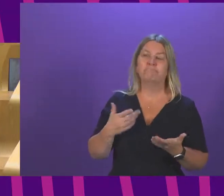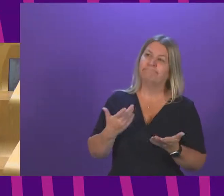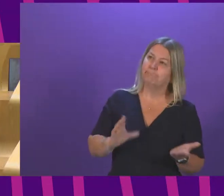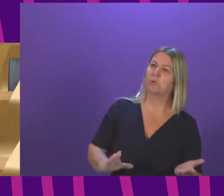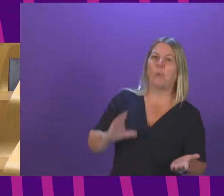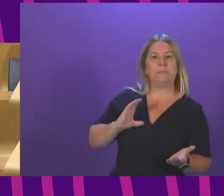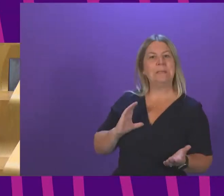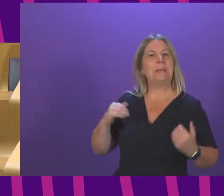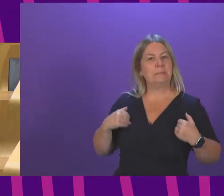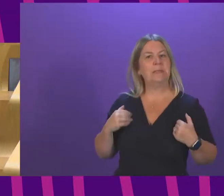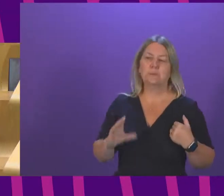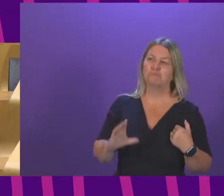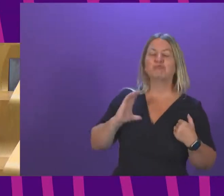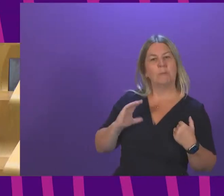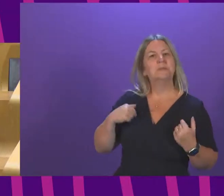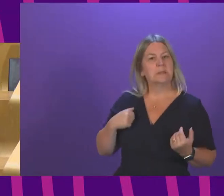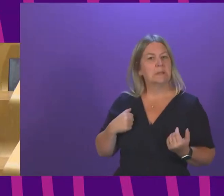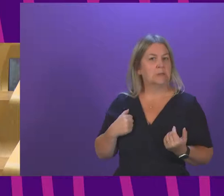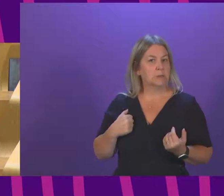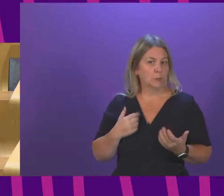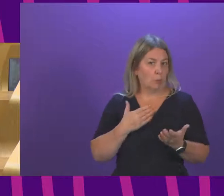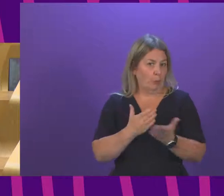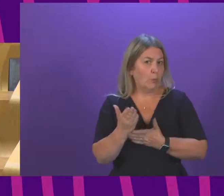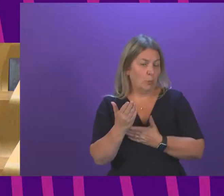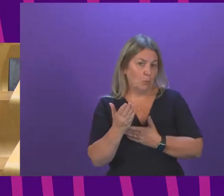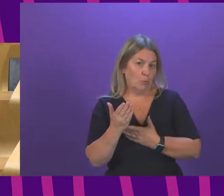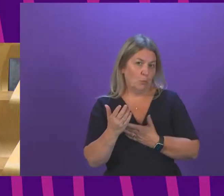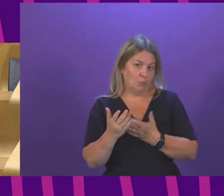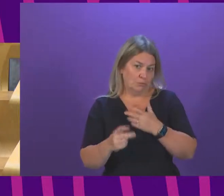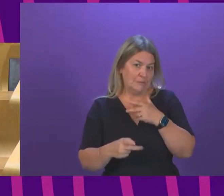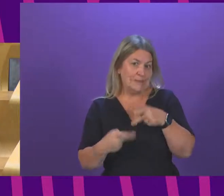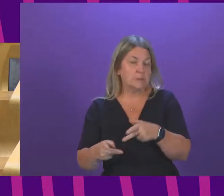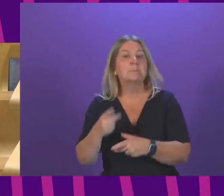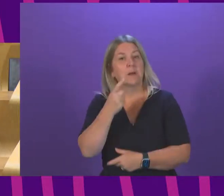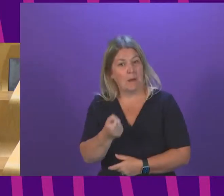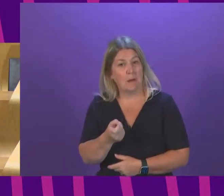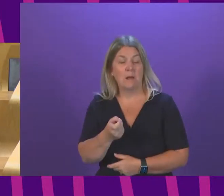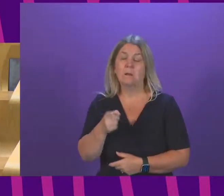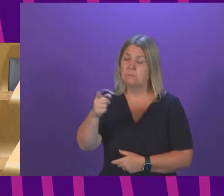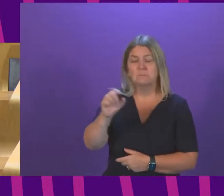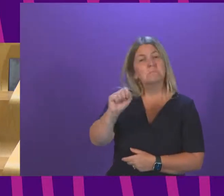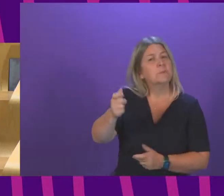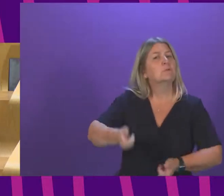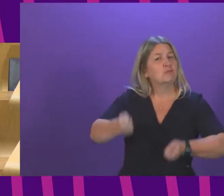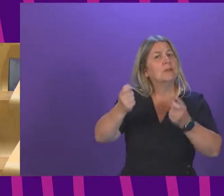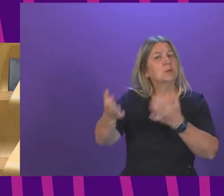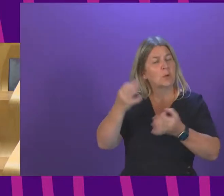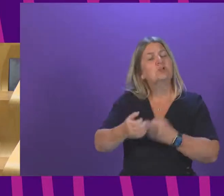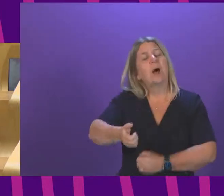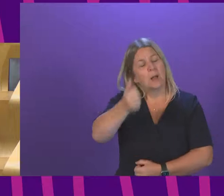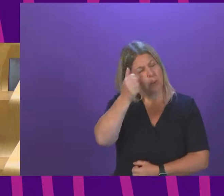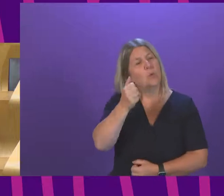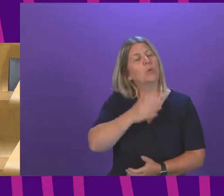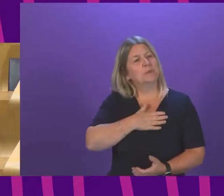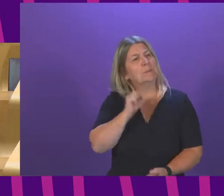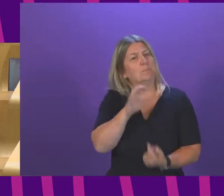issues that he raises are taken very seriously by Government, lies at the heart of our approach to establishing the Inquiry, and lies at the heart of the